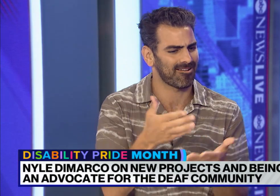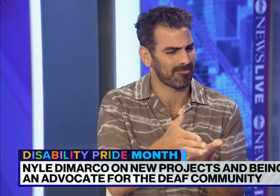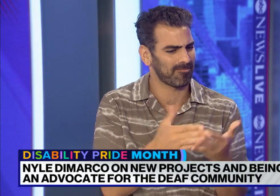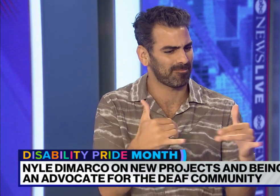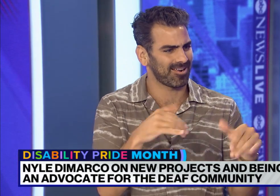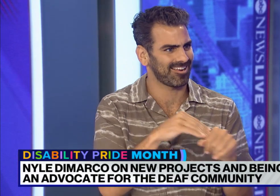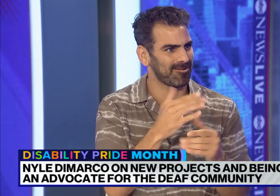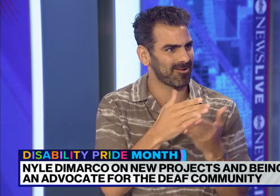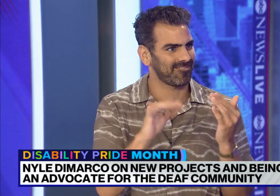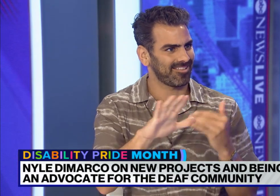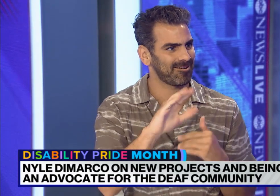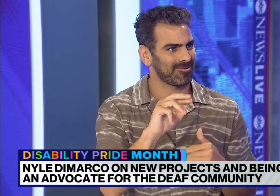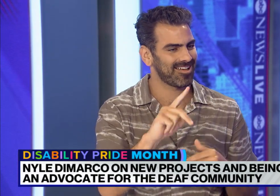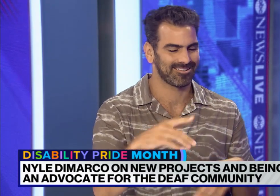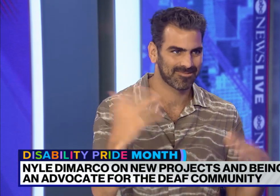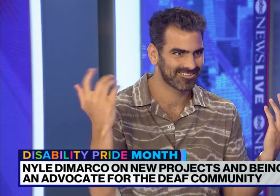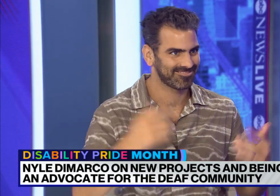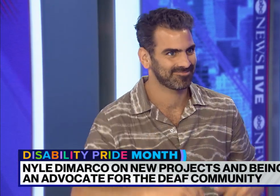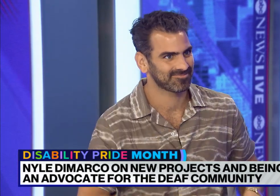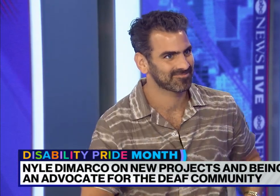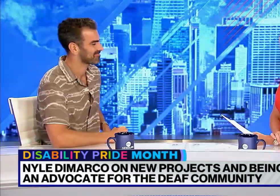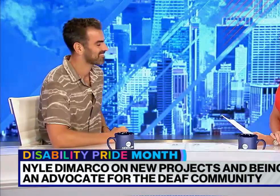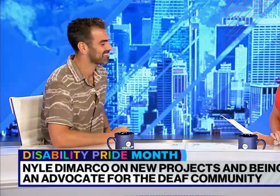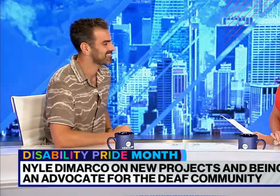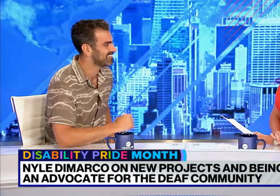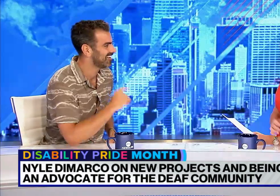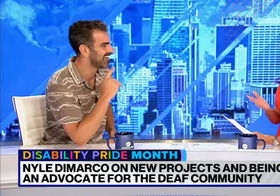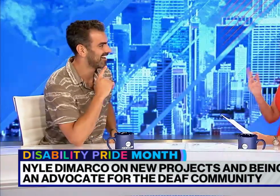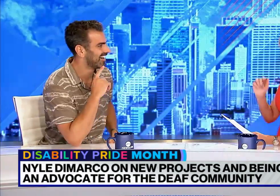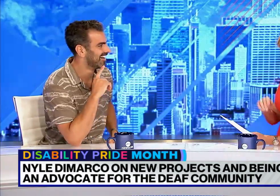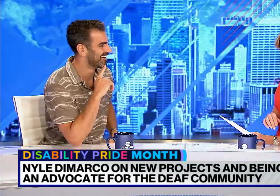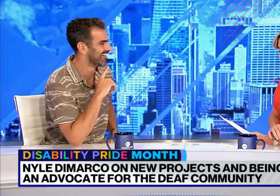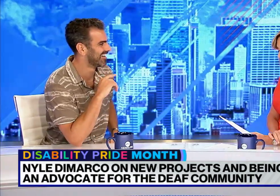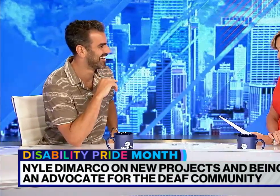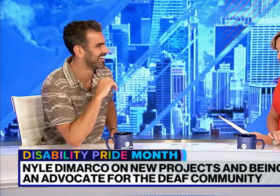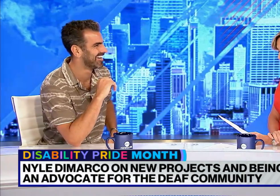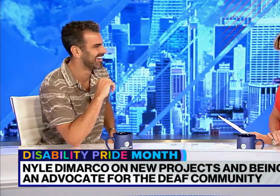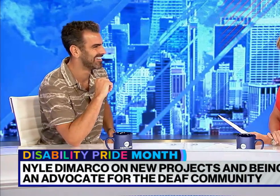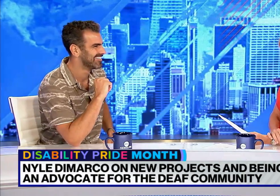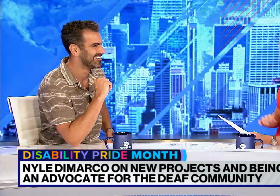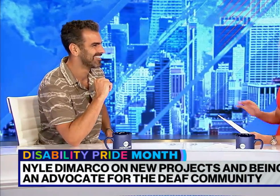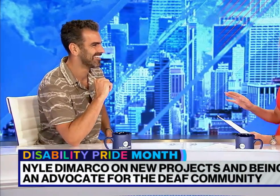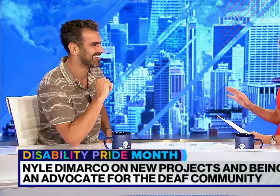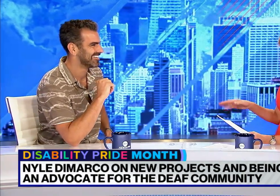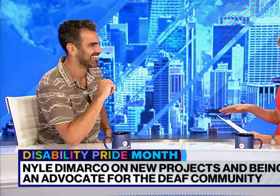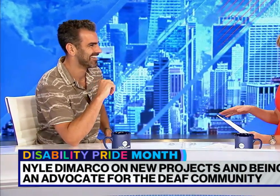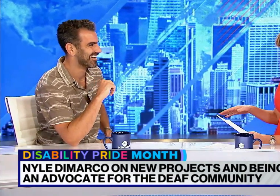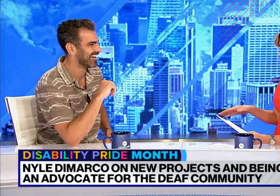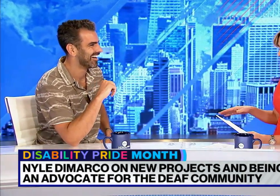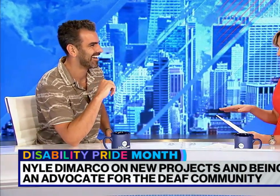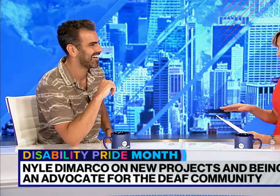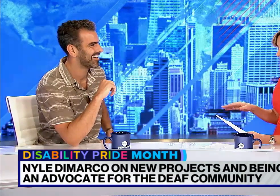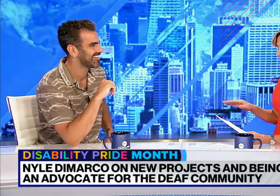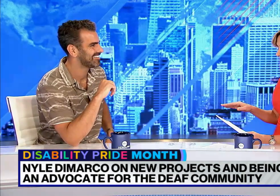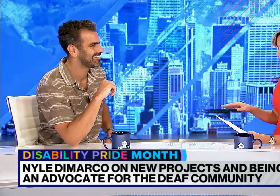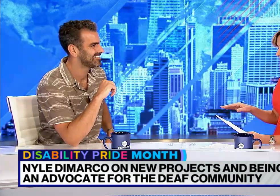at the club in San Francisco. So, you know, they were a part of our history as well. Perfect. One of my faves also. Okay, if you could play any deaf,